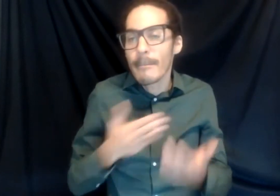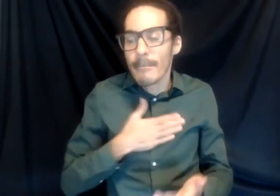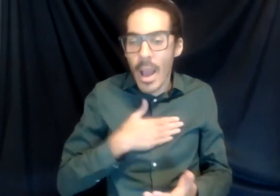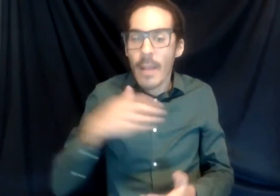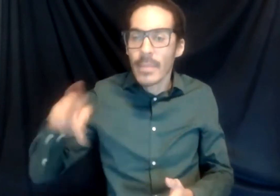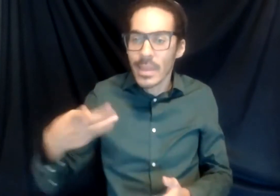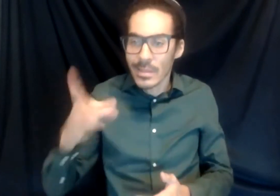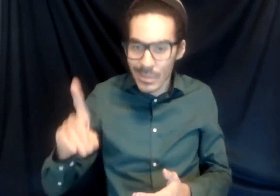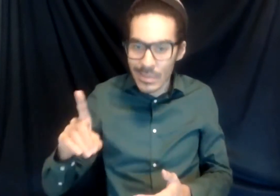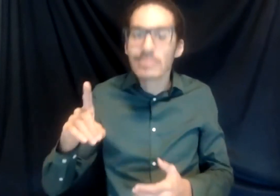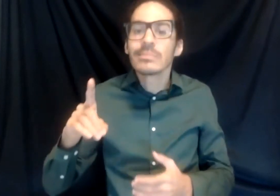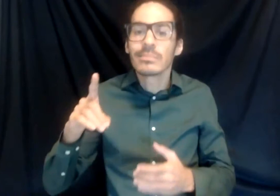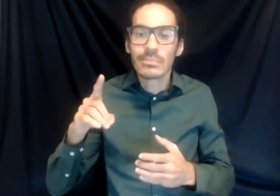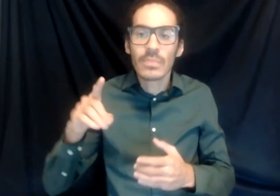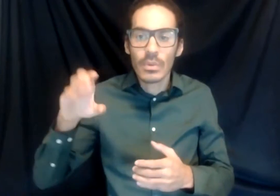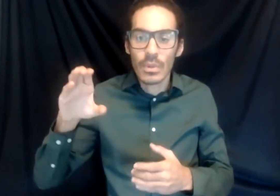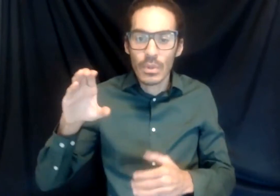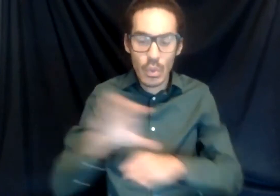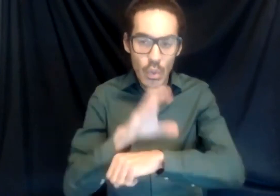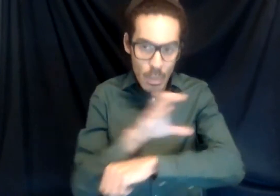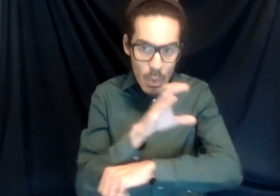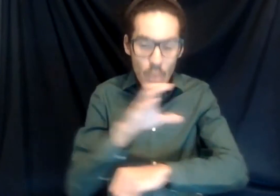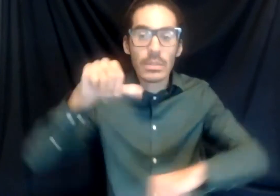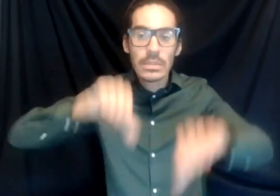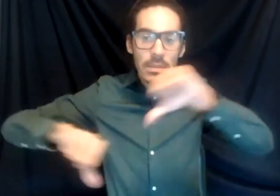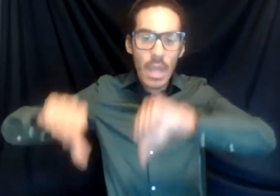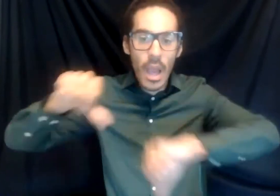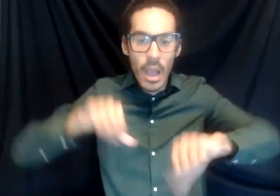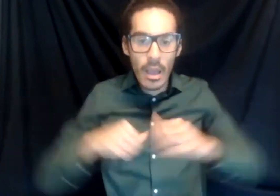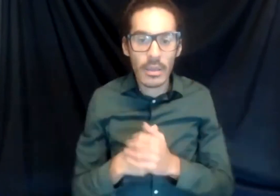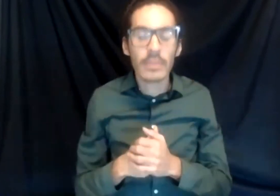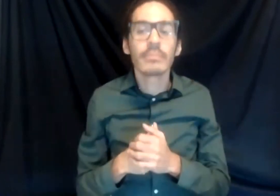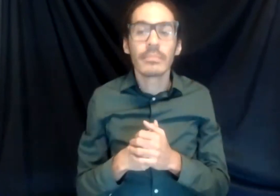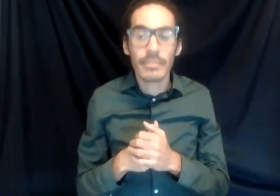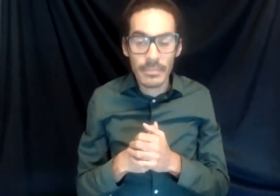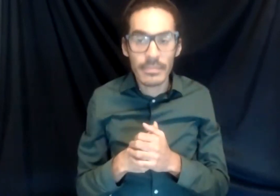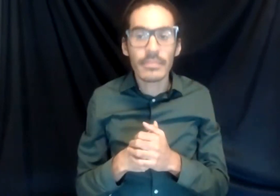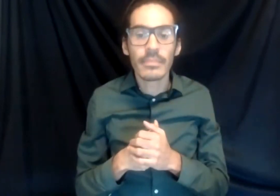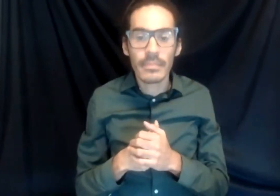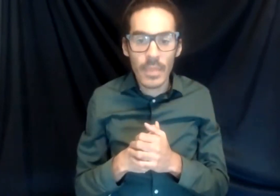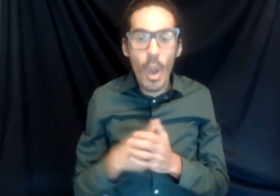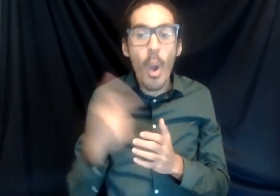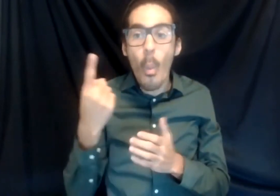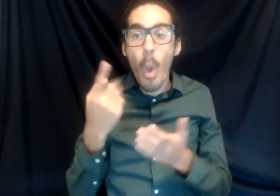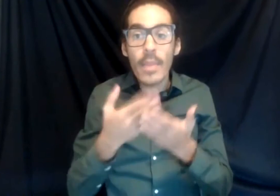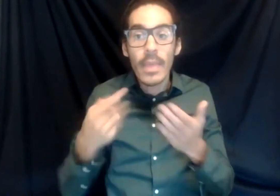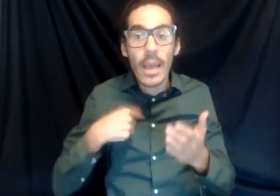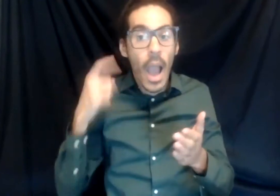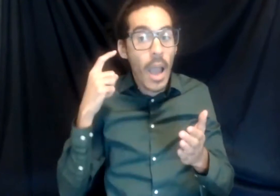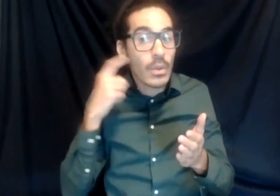artificial intelligence is becoming a very big relevant topic in the future. But one of the biggest things I've been noticing, lot of people I've been noticing, is